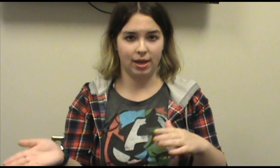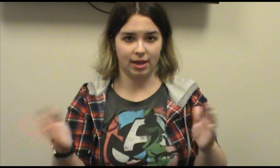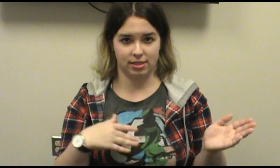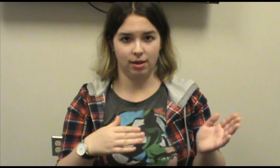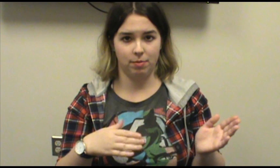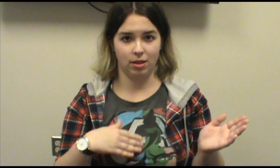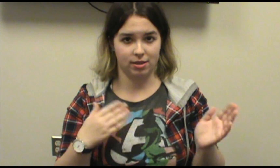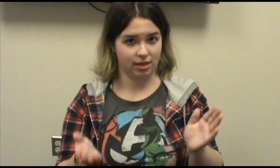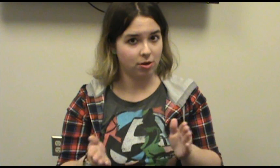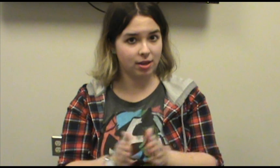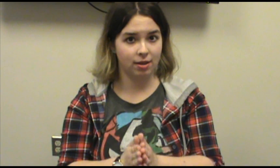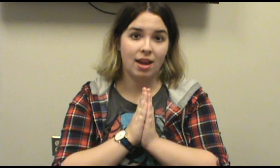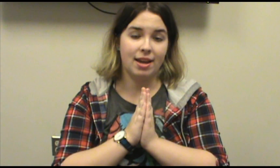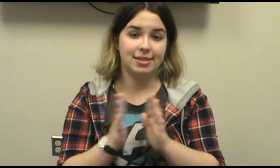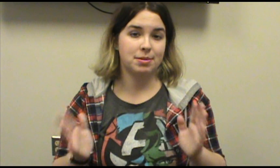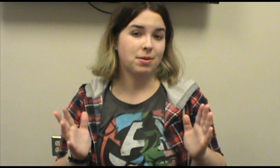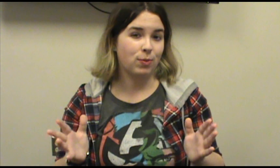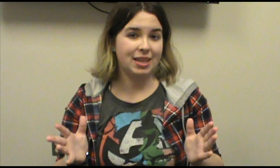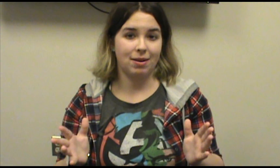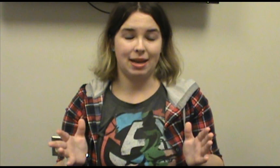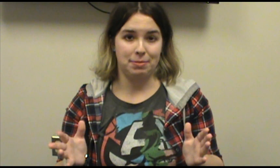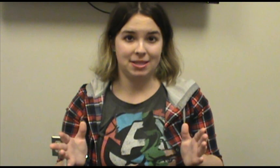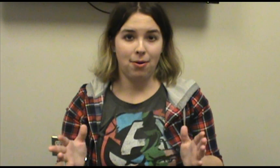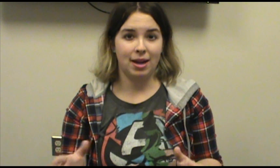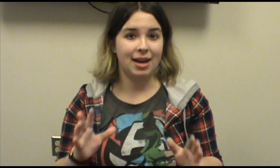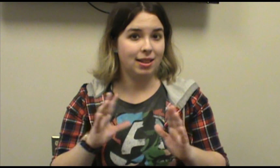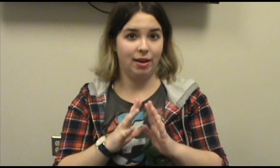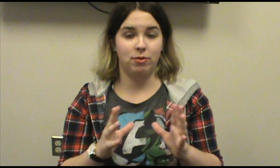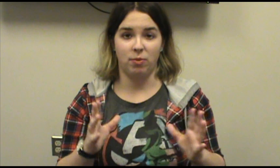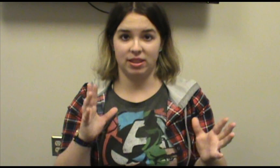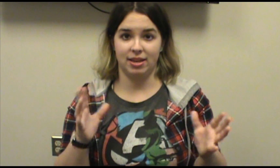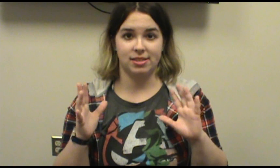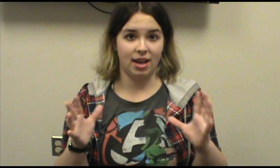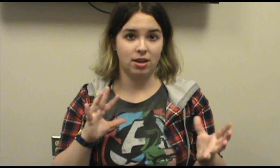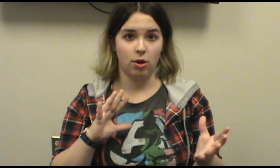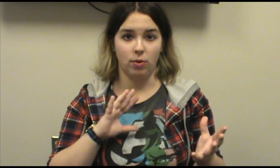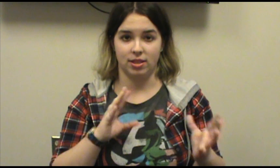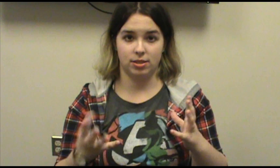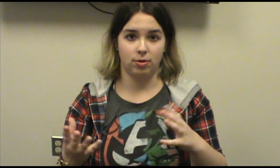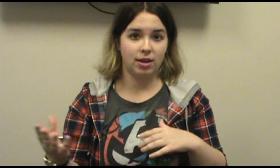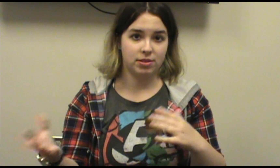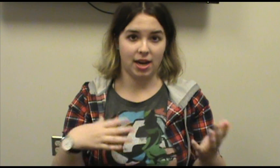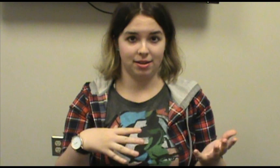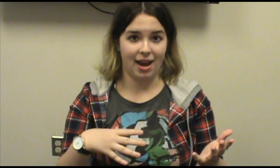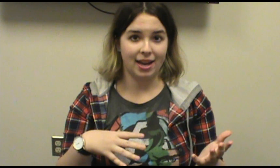against him alongside Hook. And this was a really great episode, and I loved what they decided to do with the story of Jackal and Hyde.